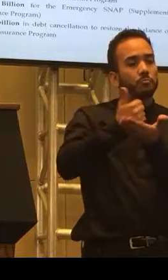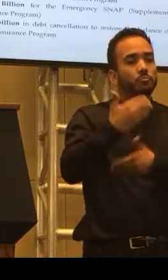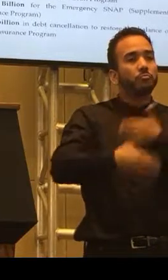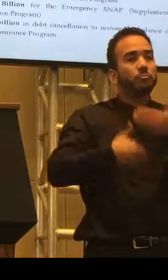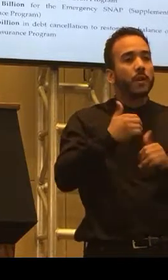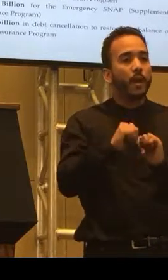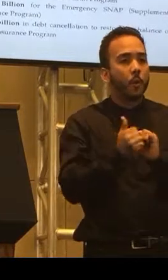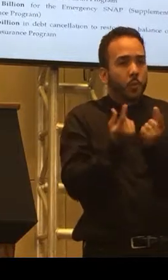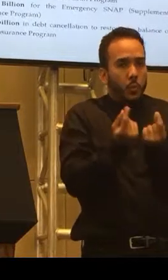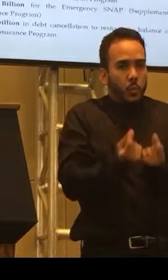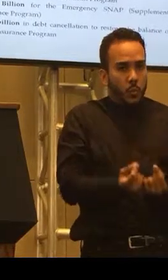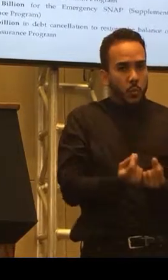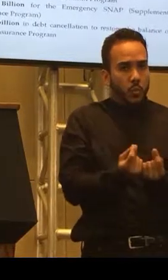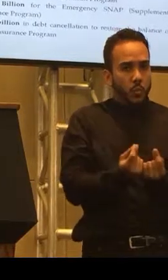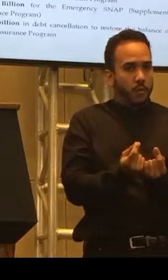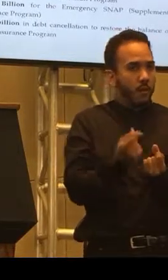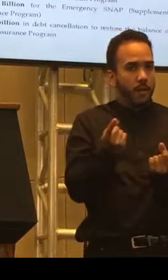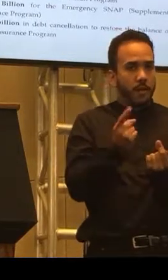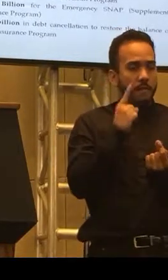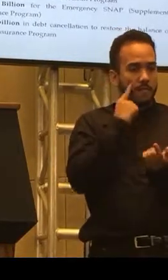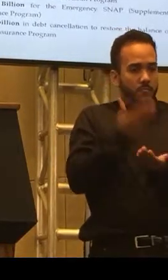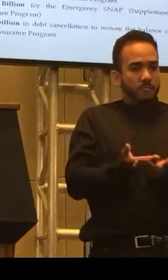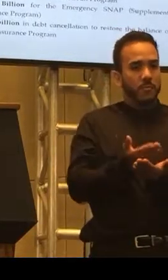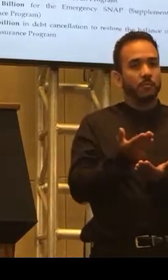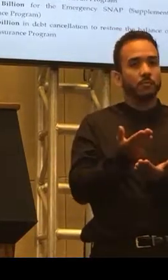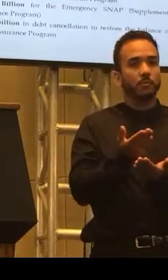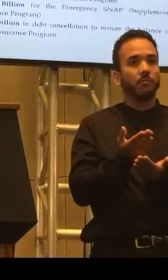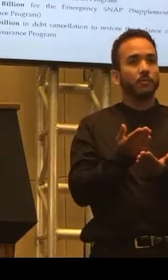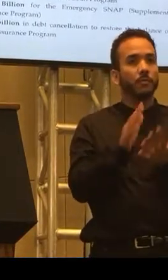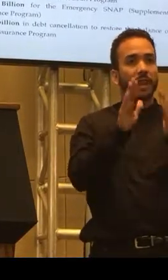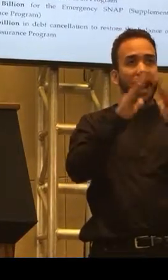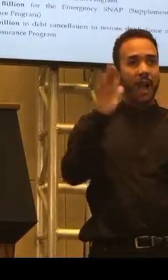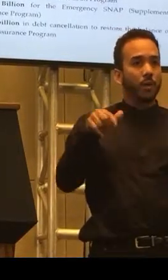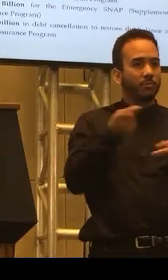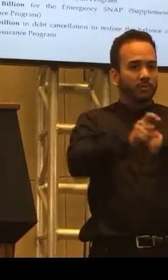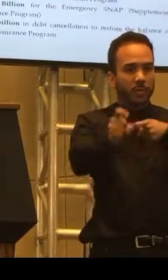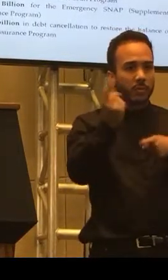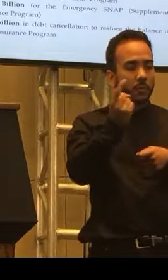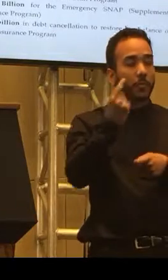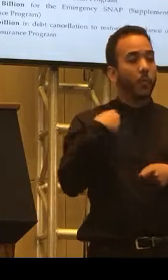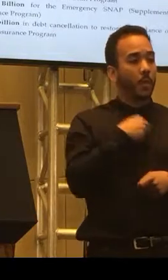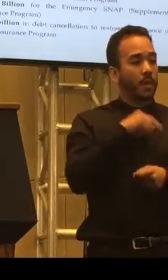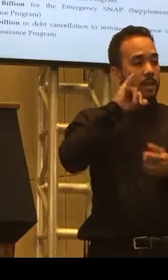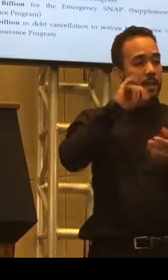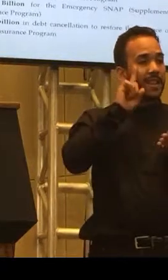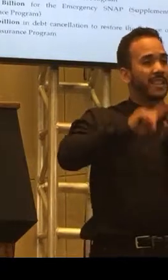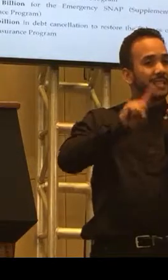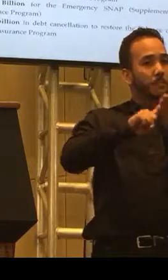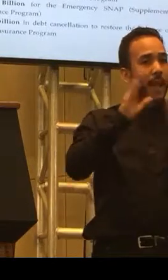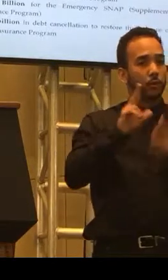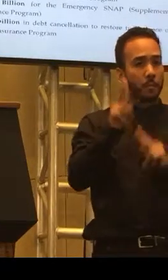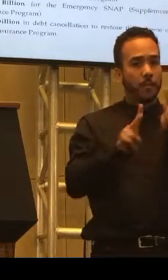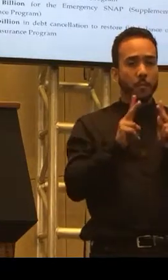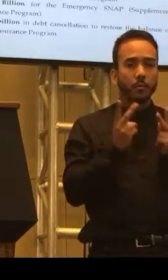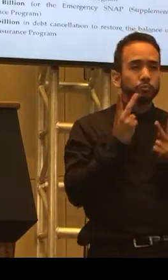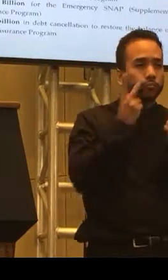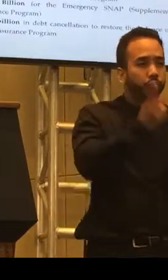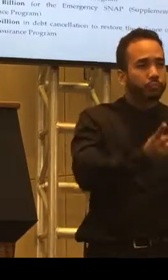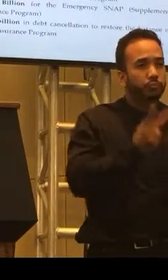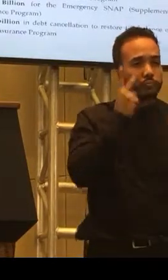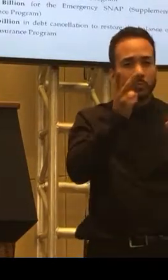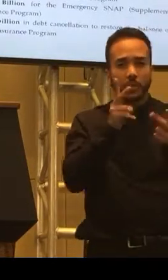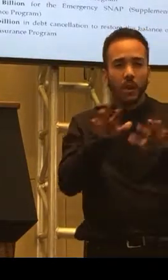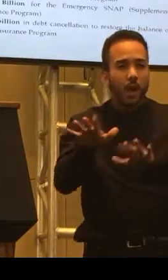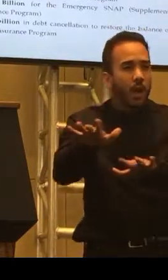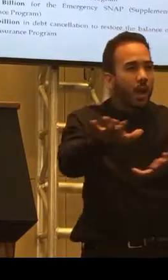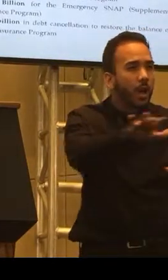know, be able to show proof of that you lived there and that you did have some damage. So, we have inspectors going out to do inspection, to see